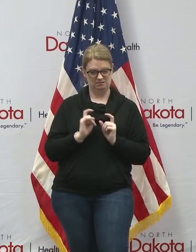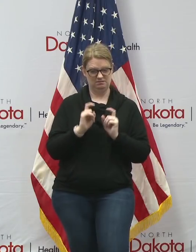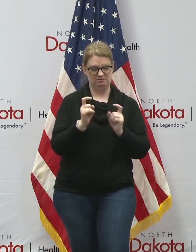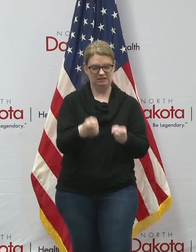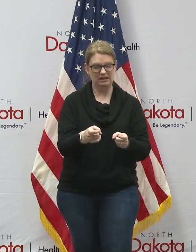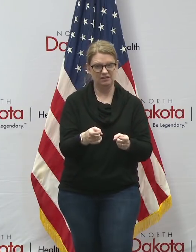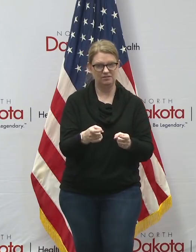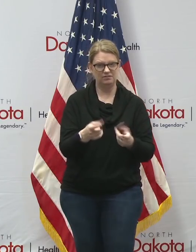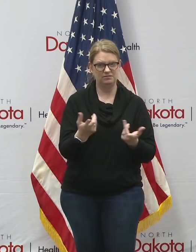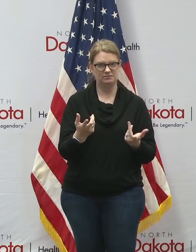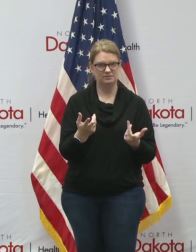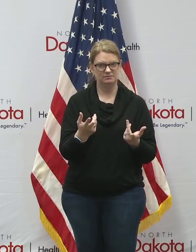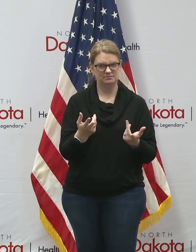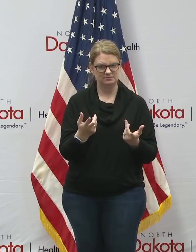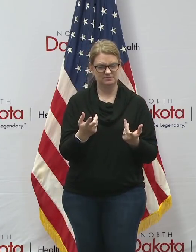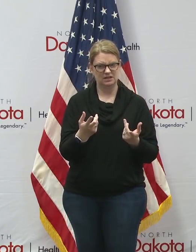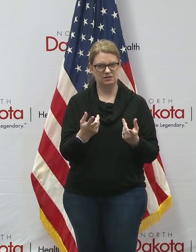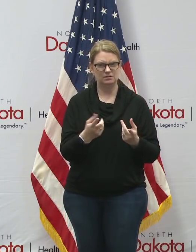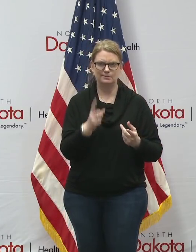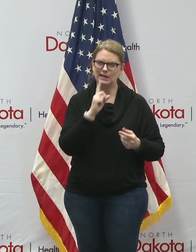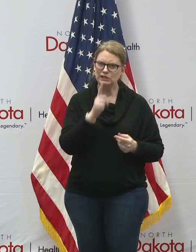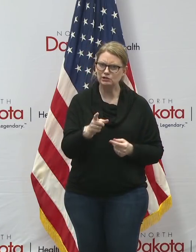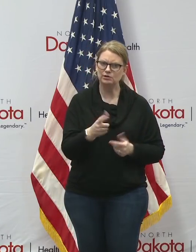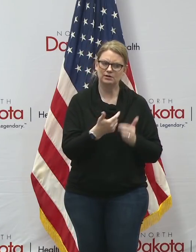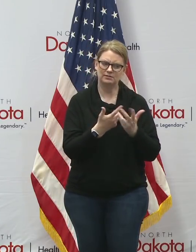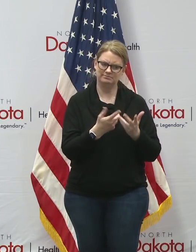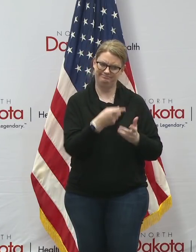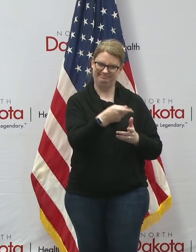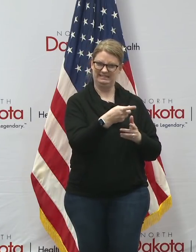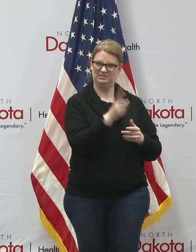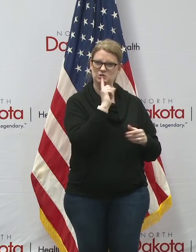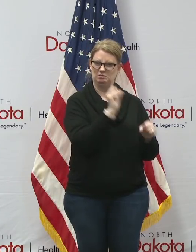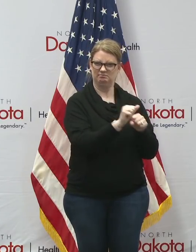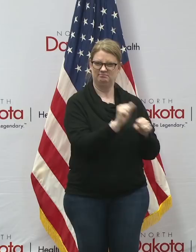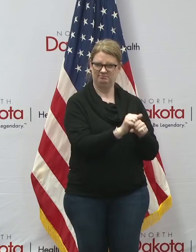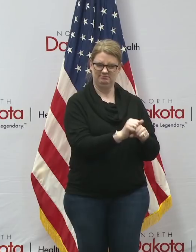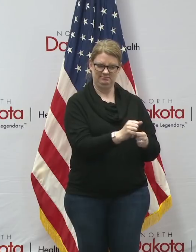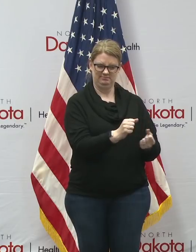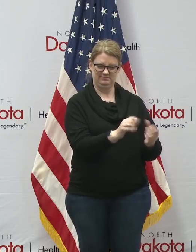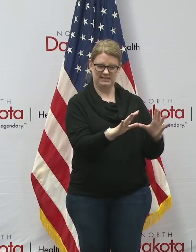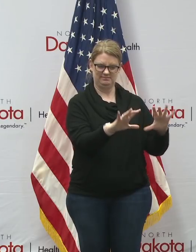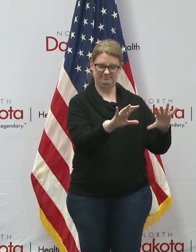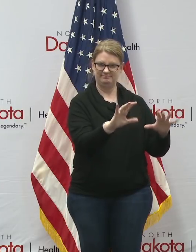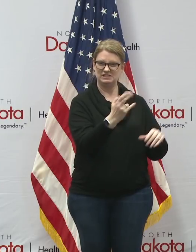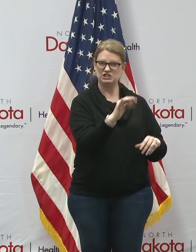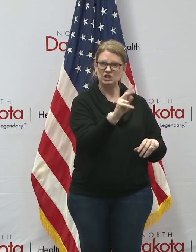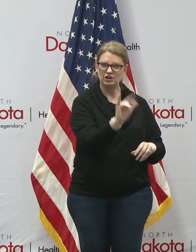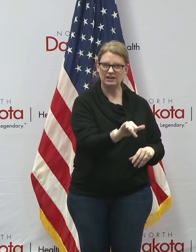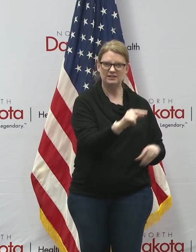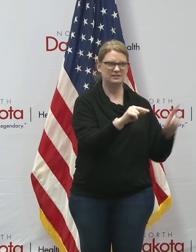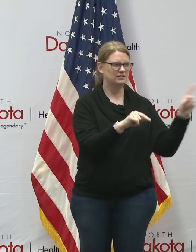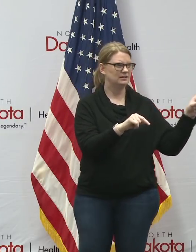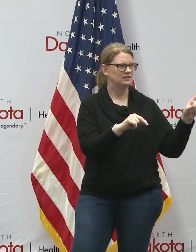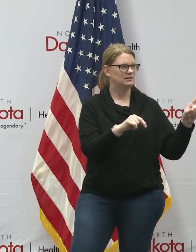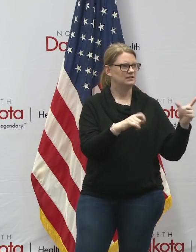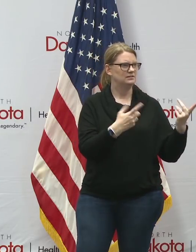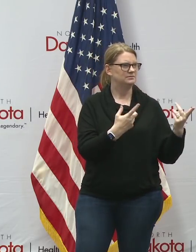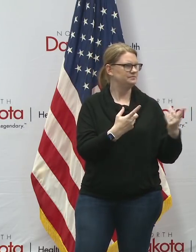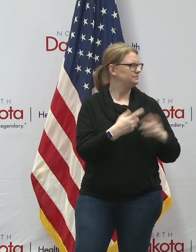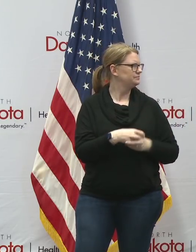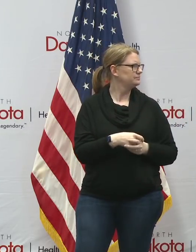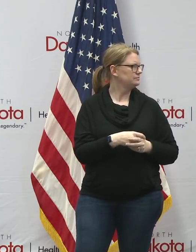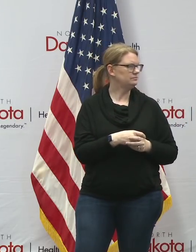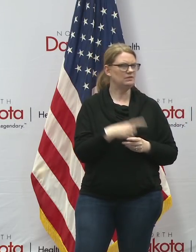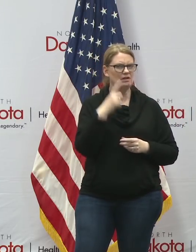that are going to actually do the kind of good that we're all talking about you outlined one here yet today so